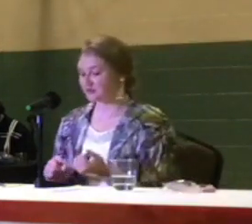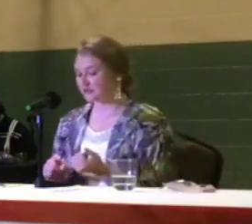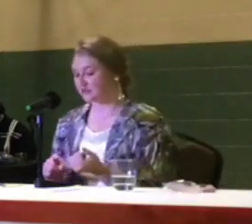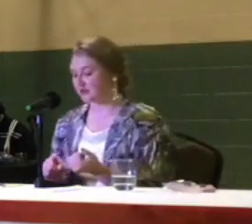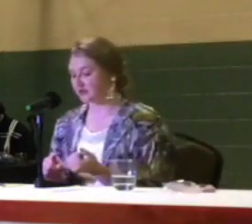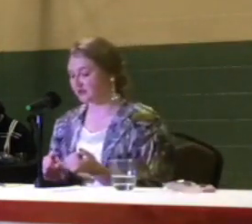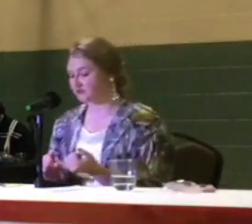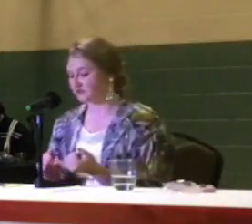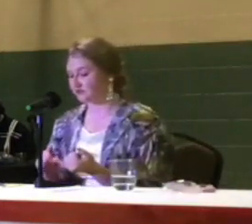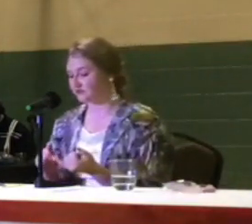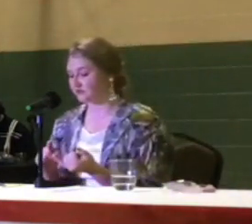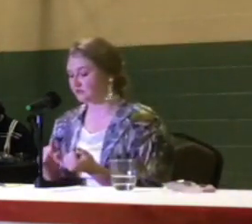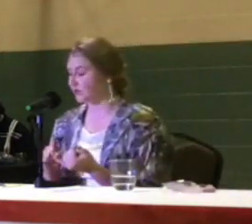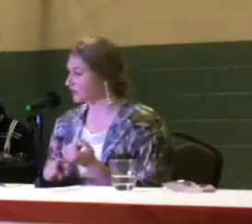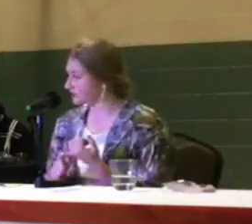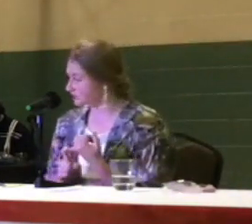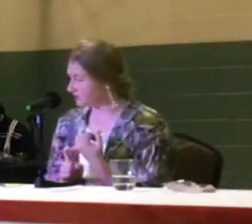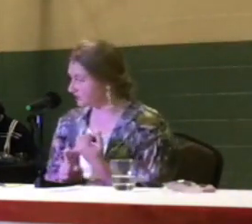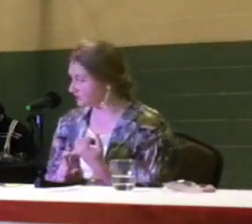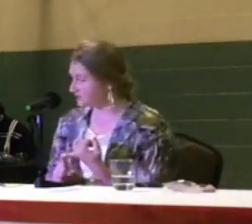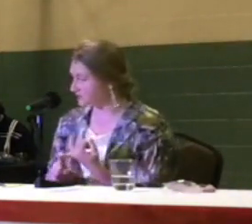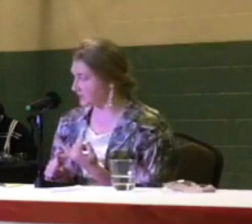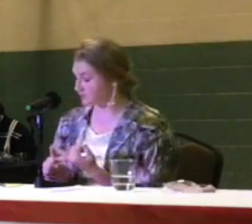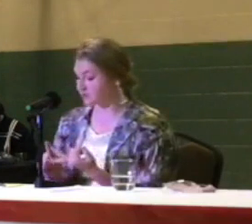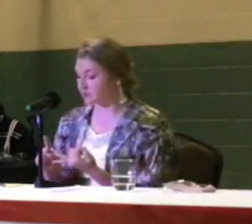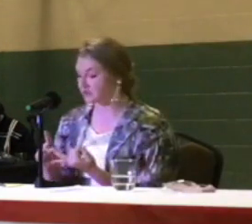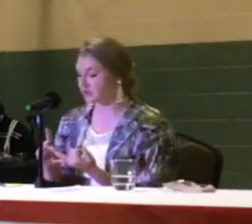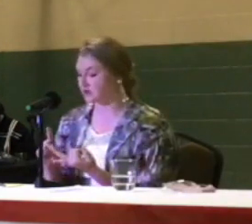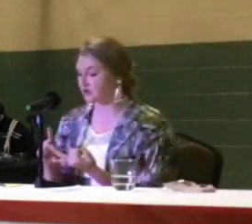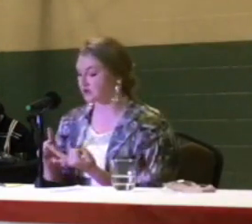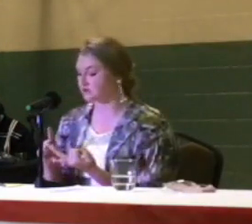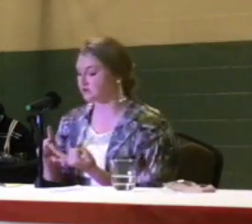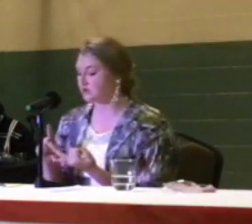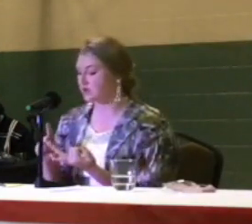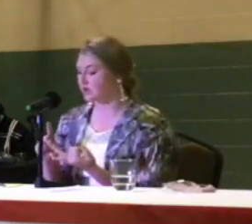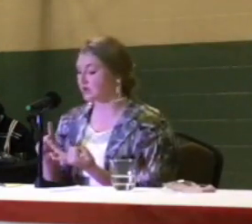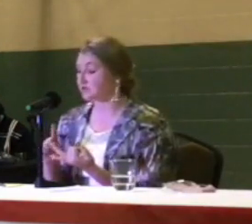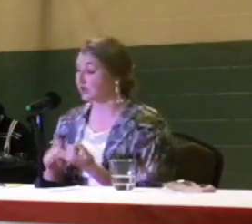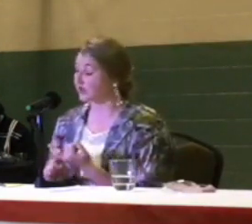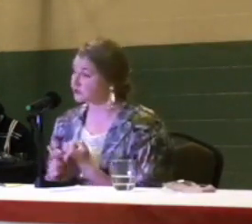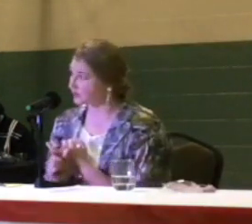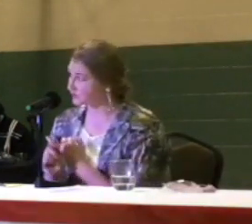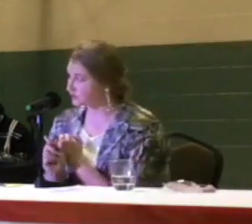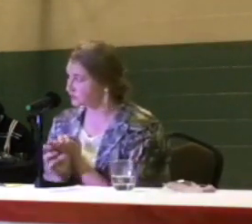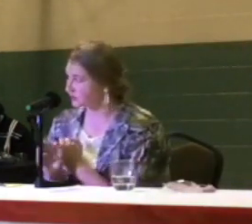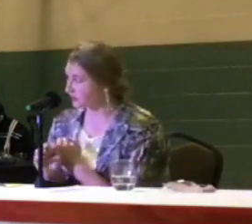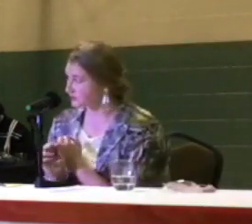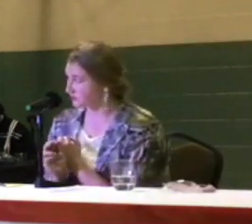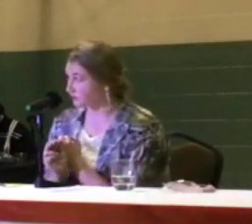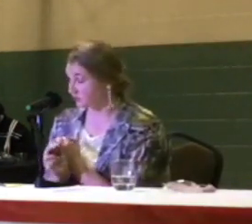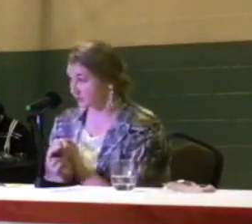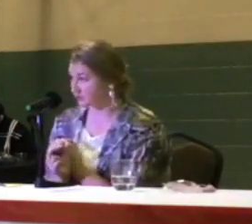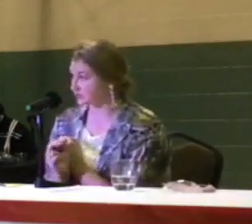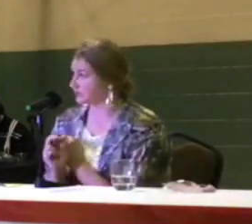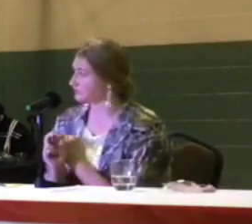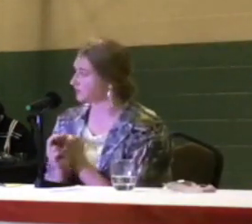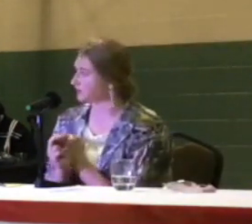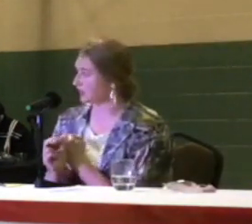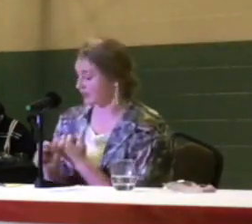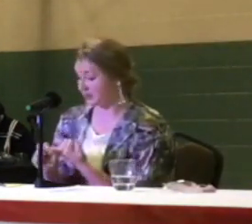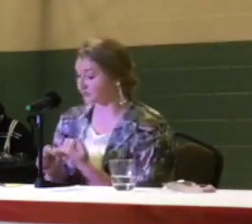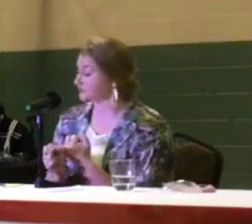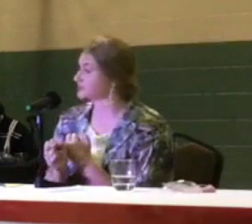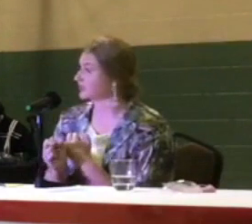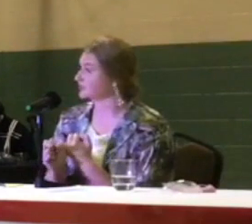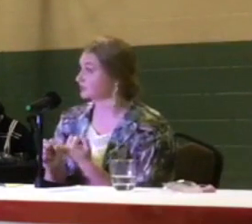So, I'm thinking of parking meters. I'm thinking of tax revenue because if you work in the city of